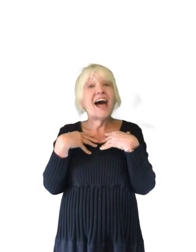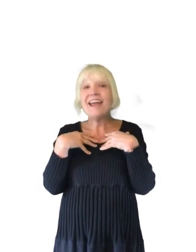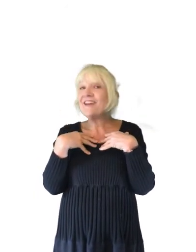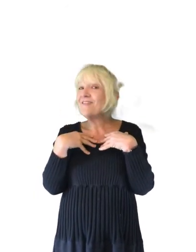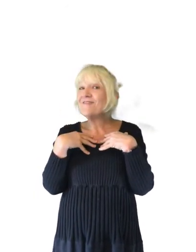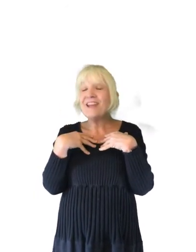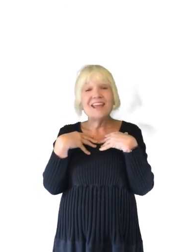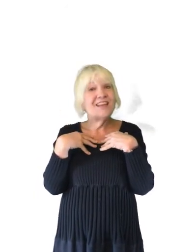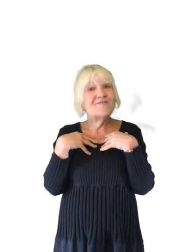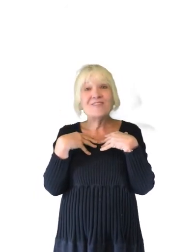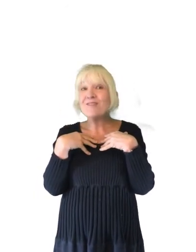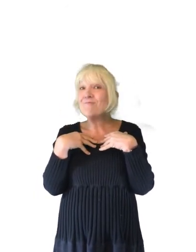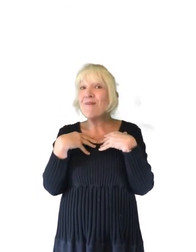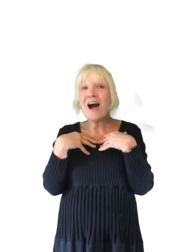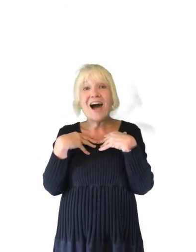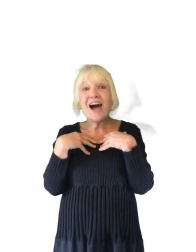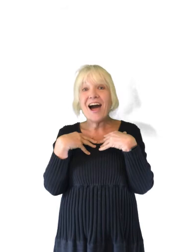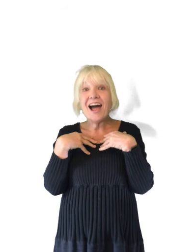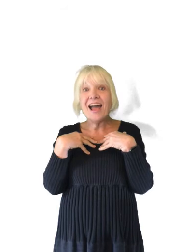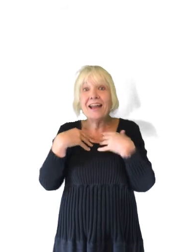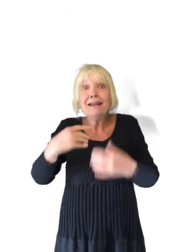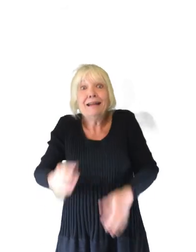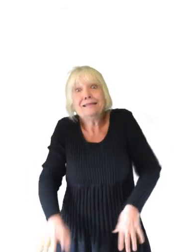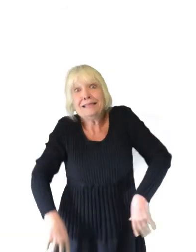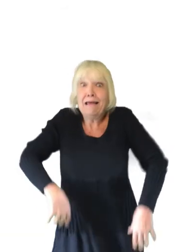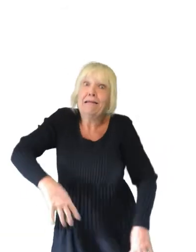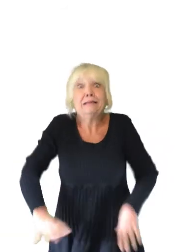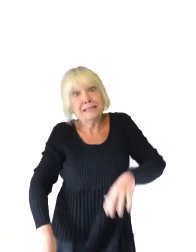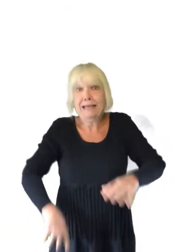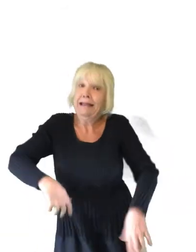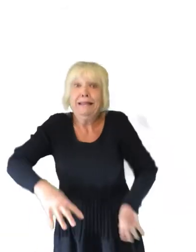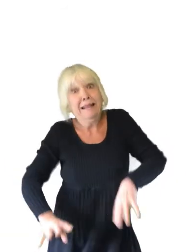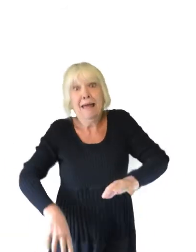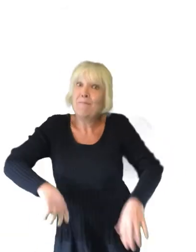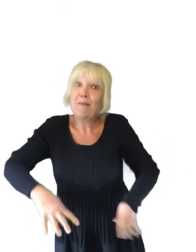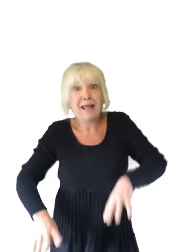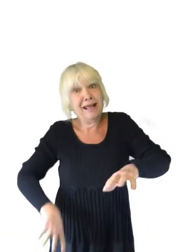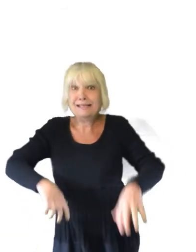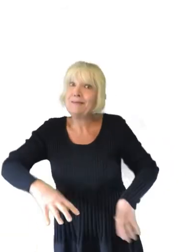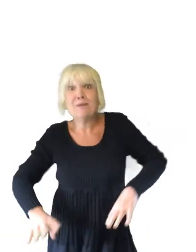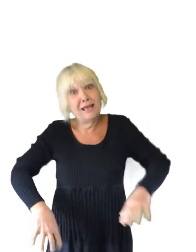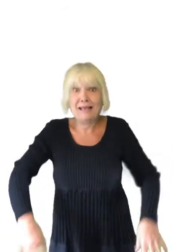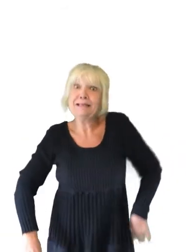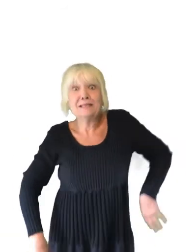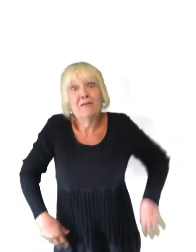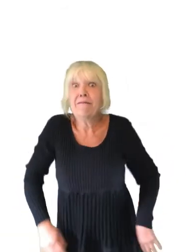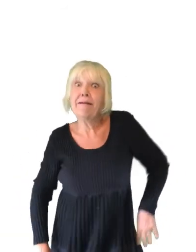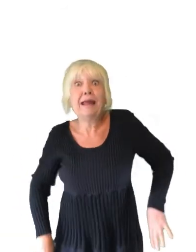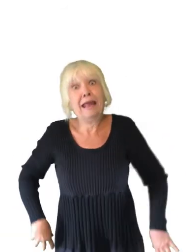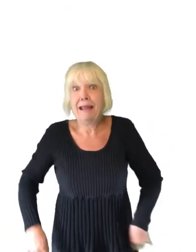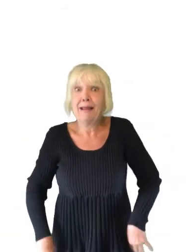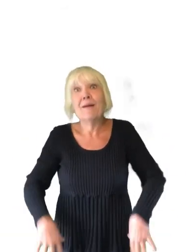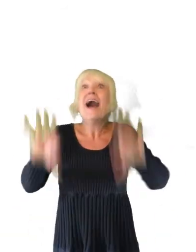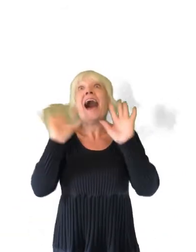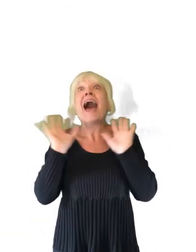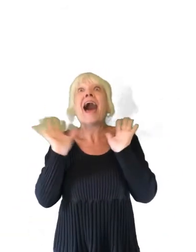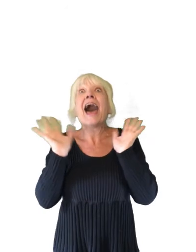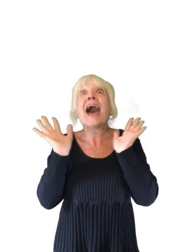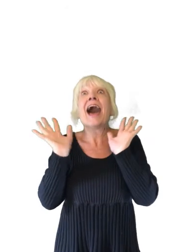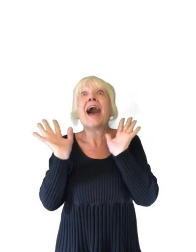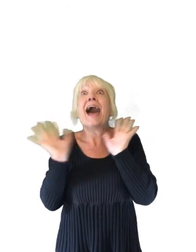I don't even mind a skeleton that makes me scream.